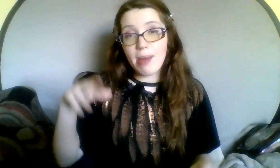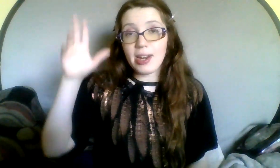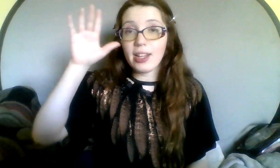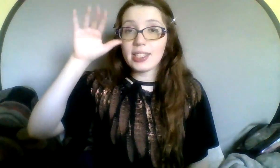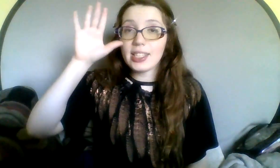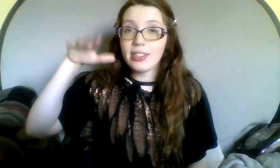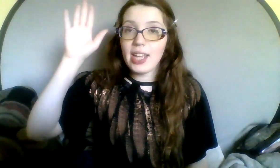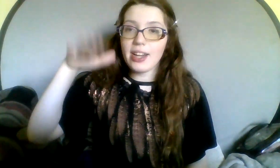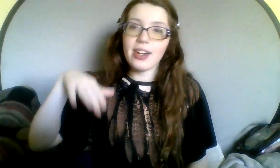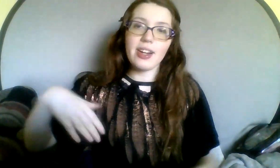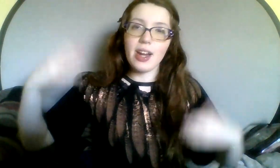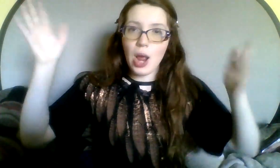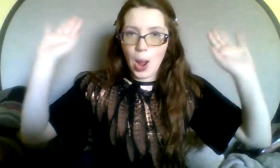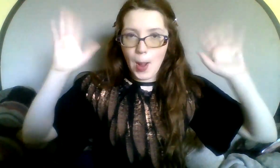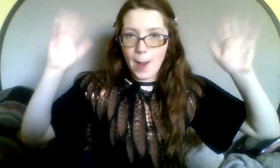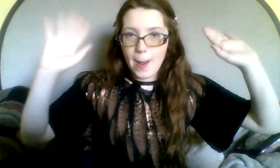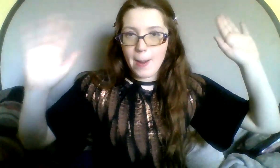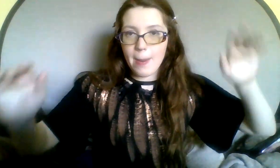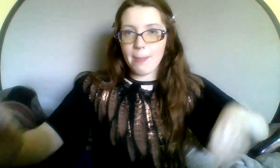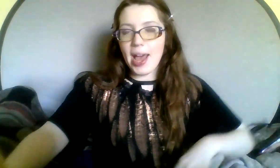and I'll see you later. Bye! Bye!